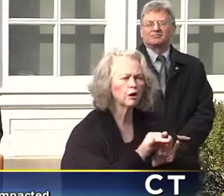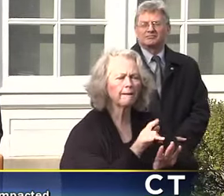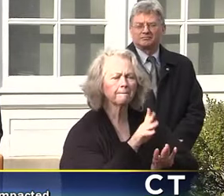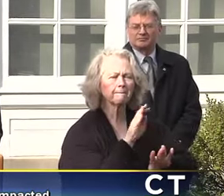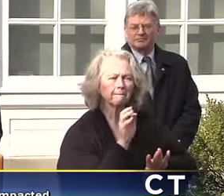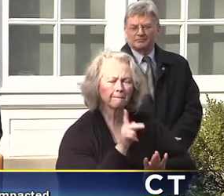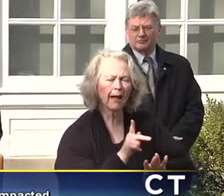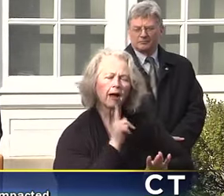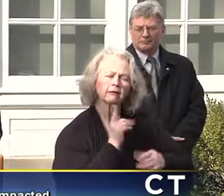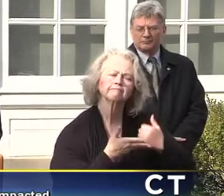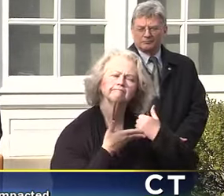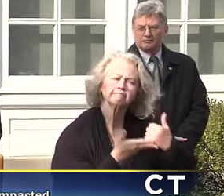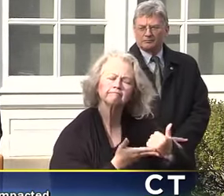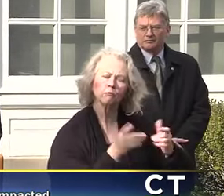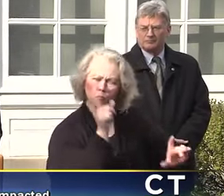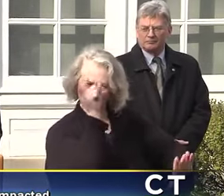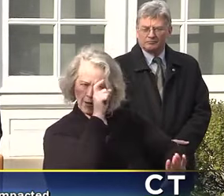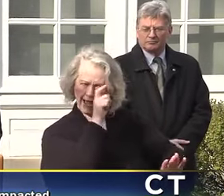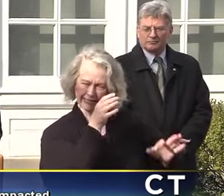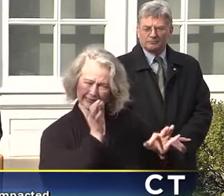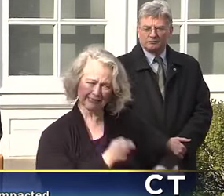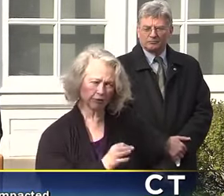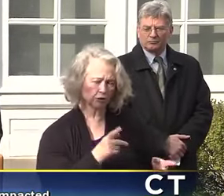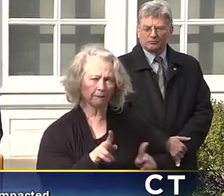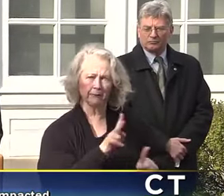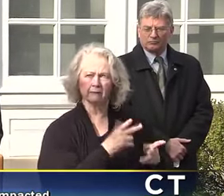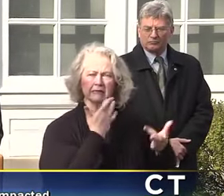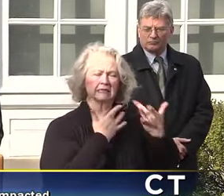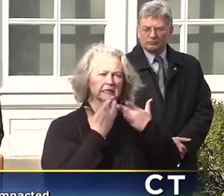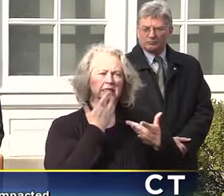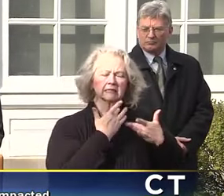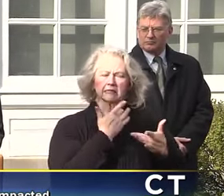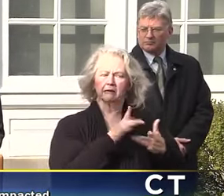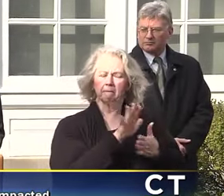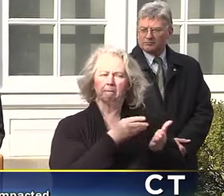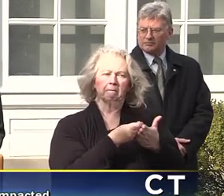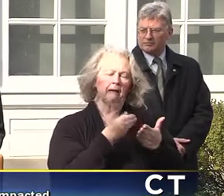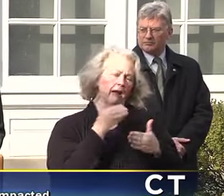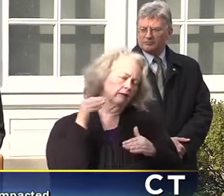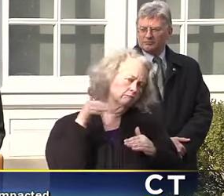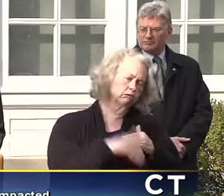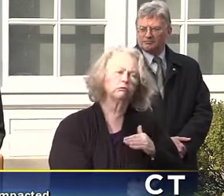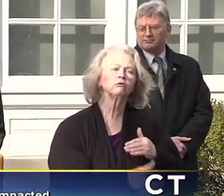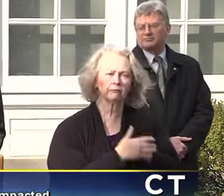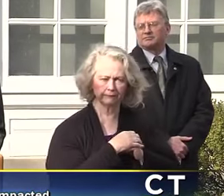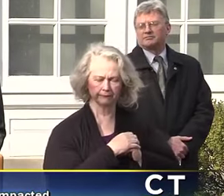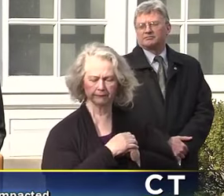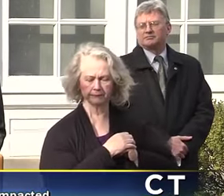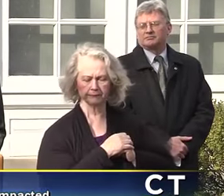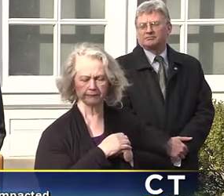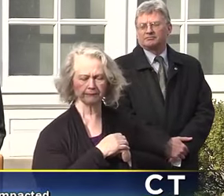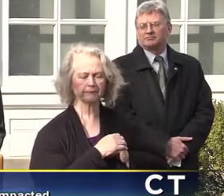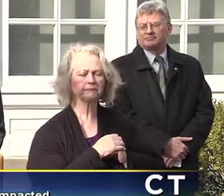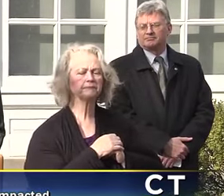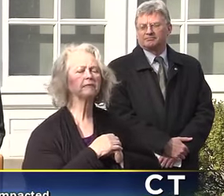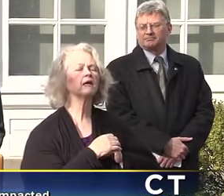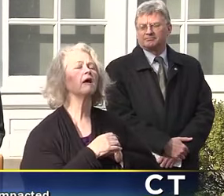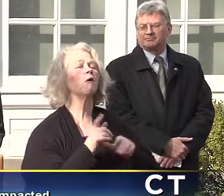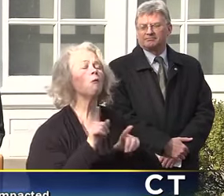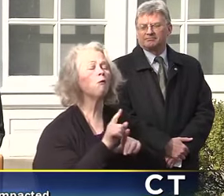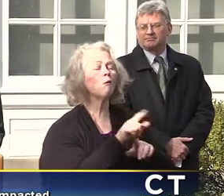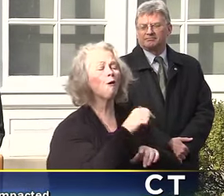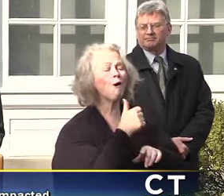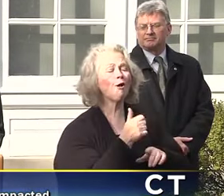making prudent decisions, recognizing the sharp fall-off in revenue that many of these businesses have had. In addition, on the small business